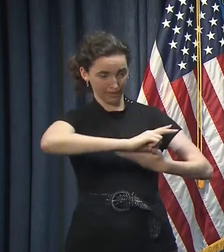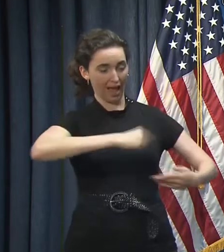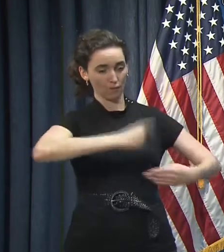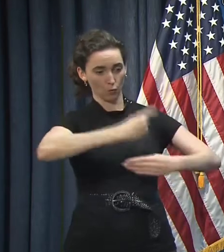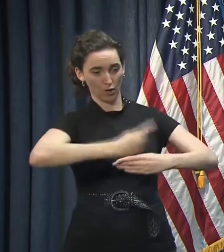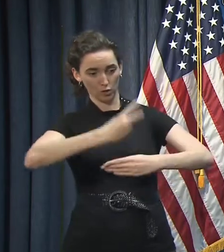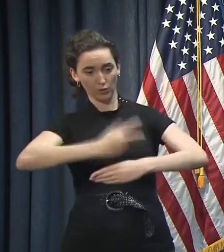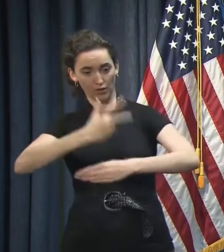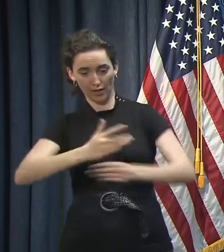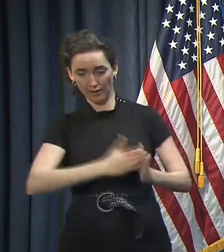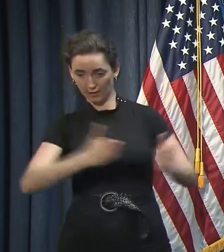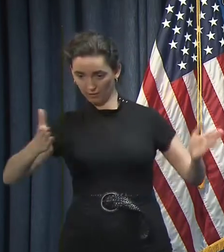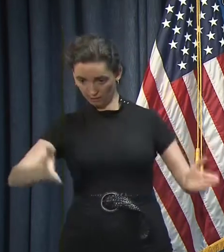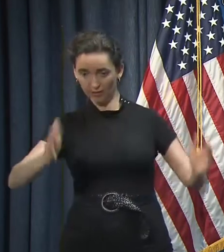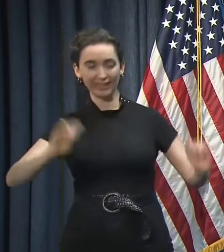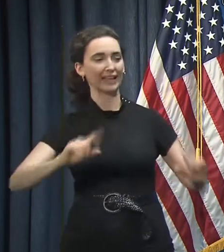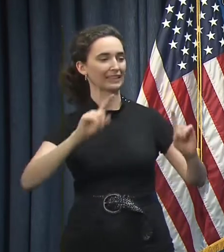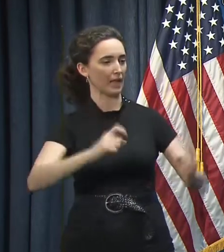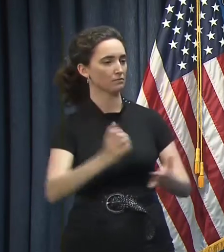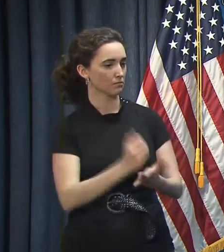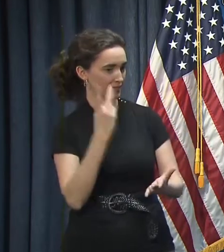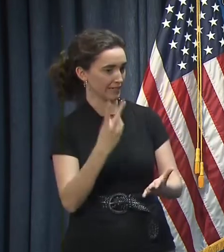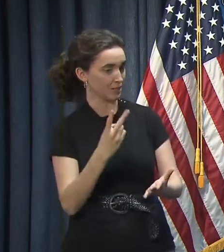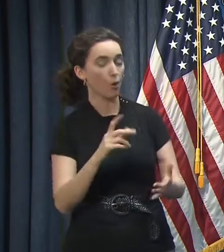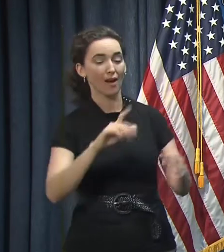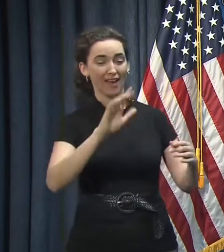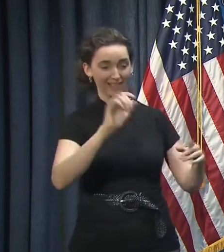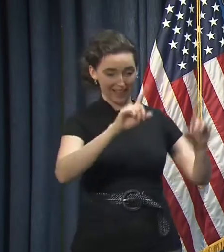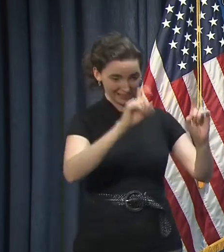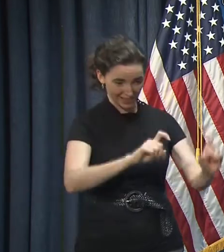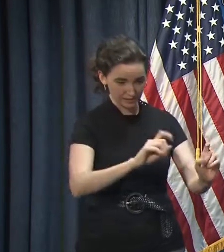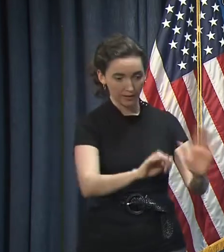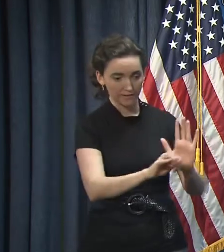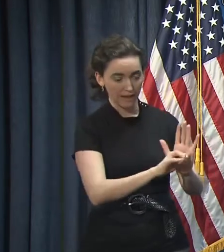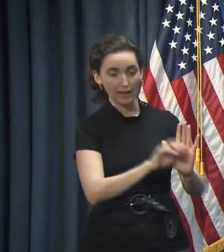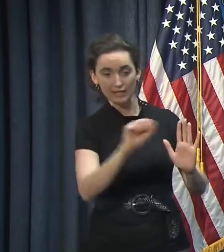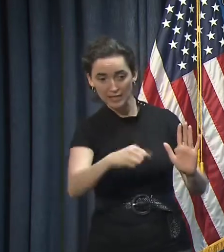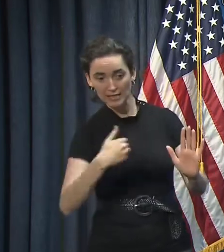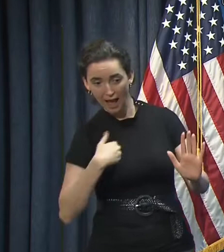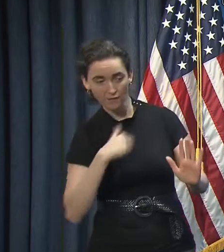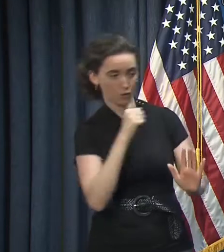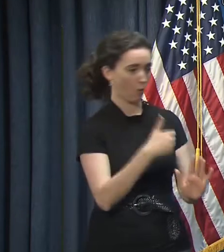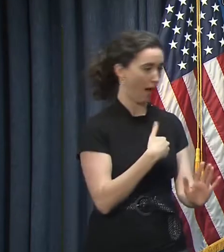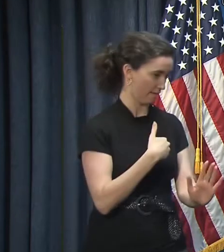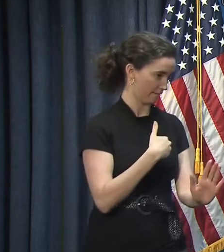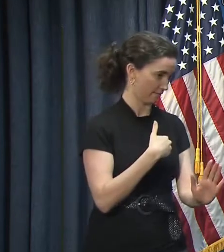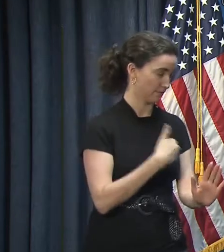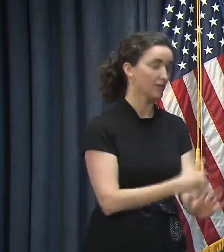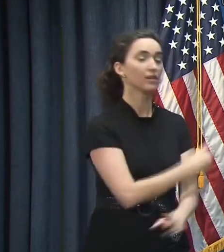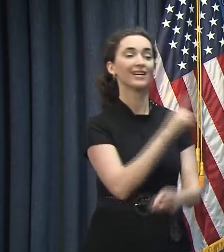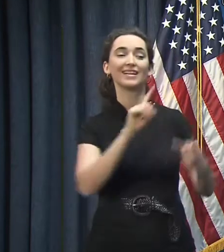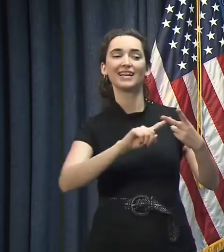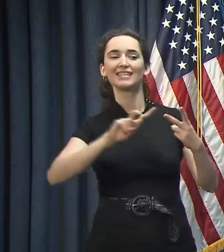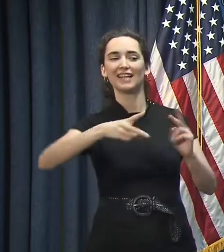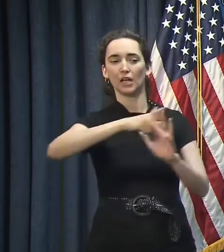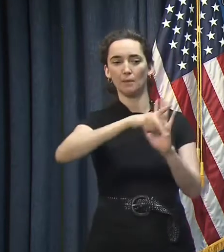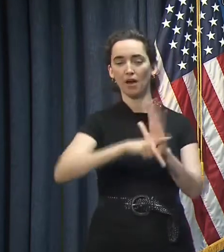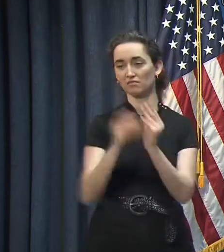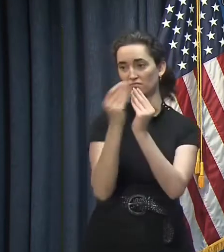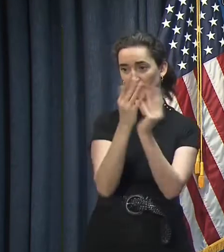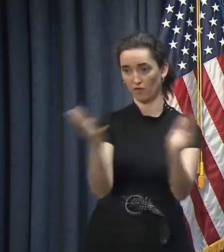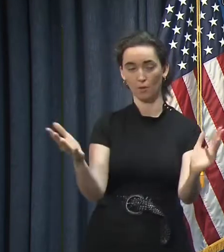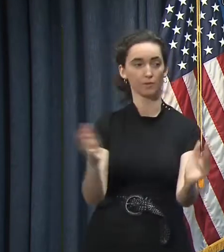will give us some testing data that will tell us right off the bat were they actually positive or negative. And then we've also given – the second policy is we've given